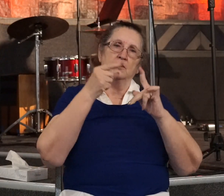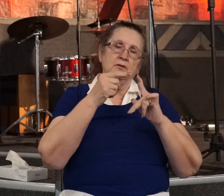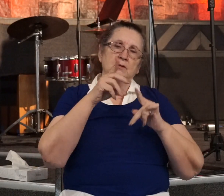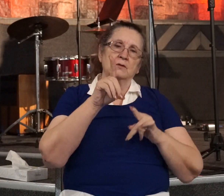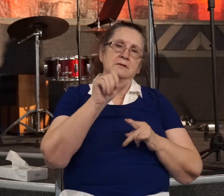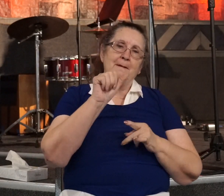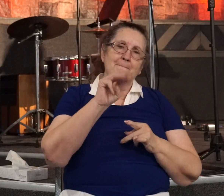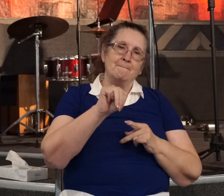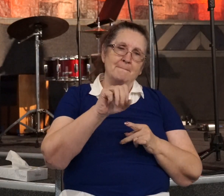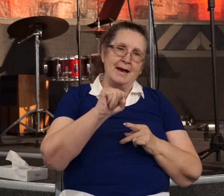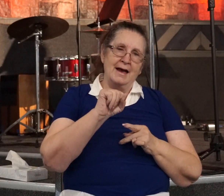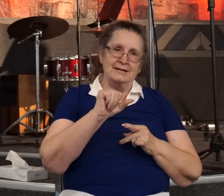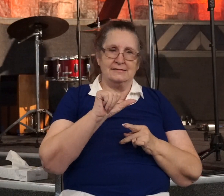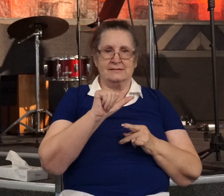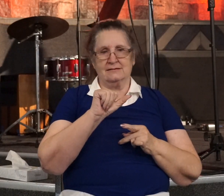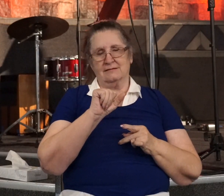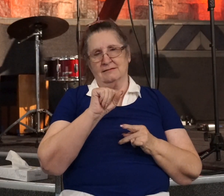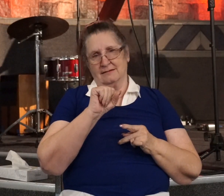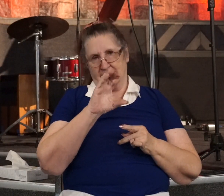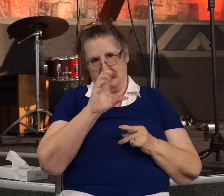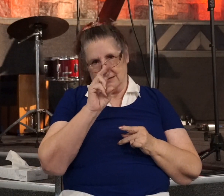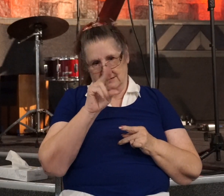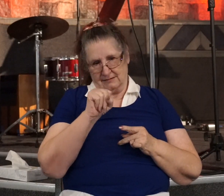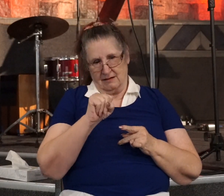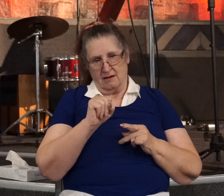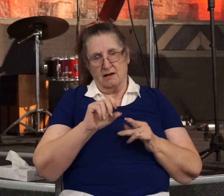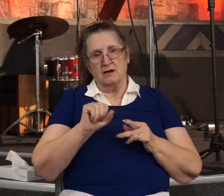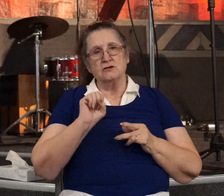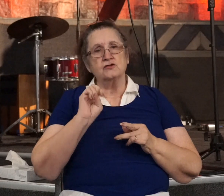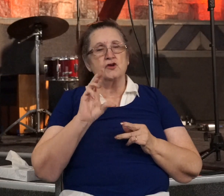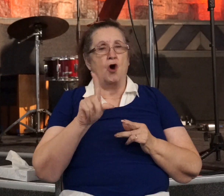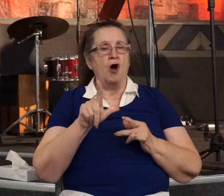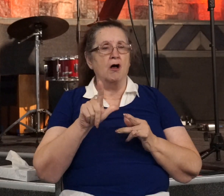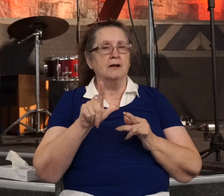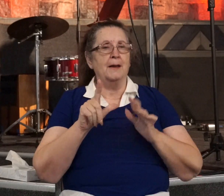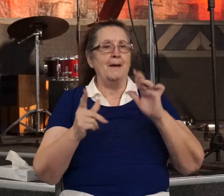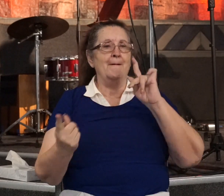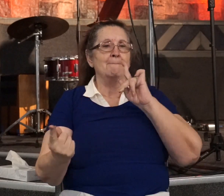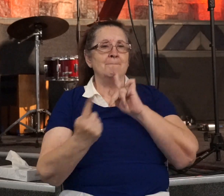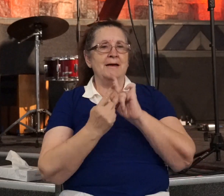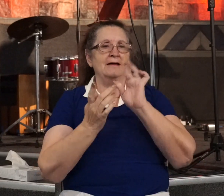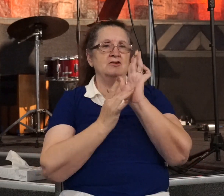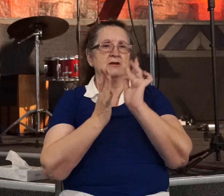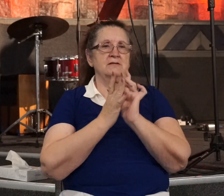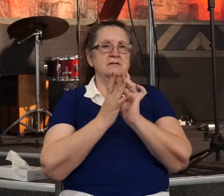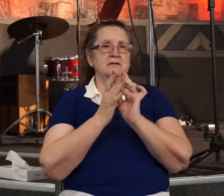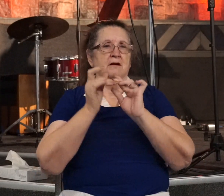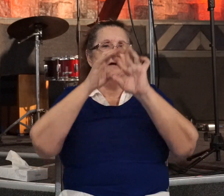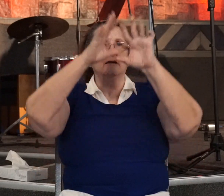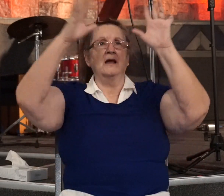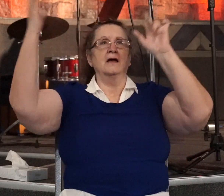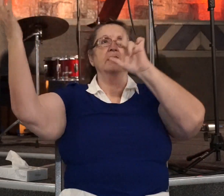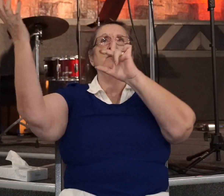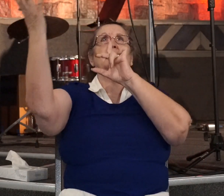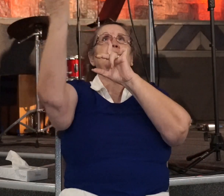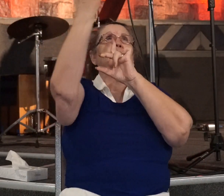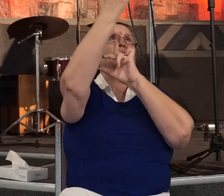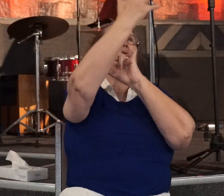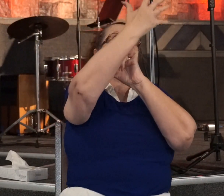well, Saul met Jesus. We're told that a light shone all around him from heaven. And later in Acts,